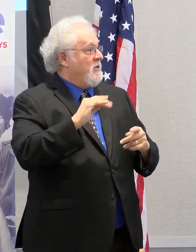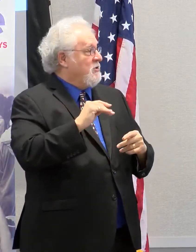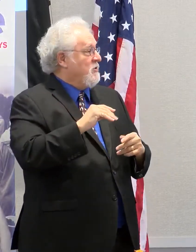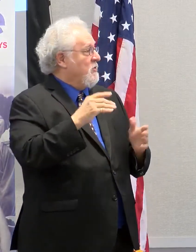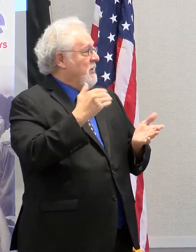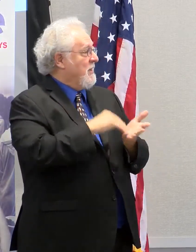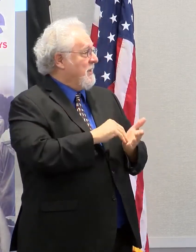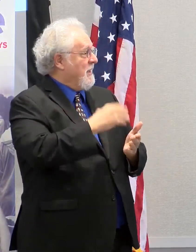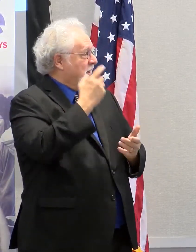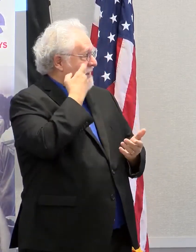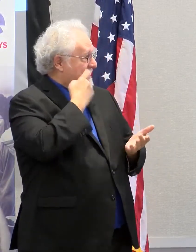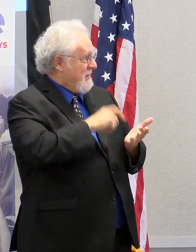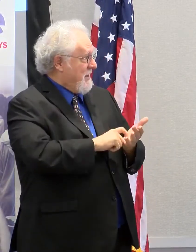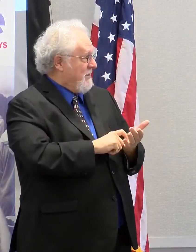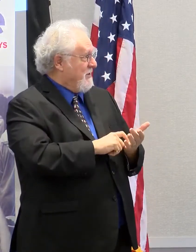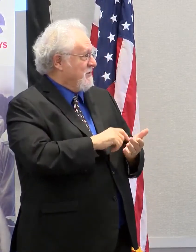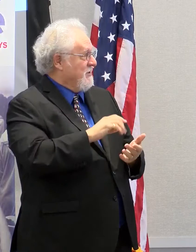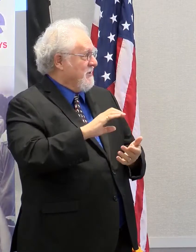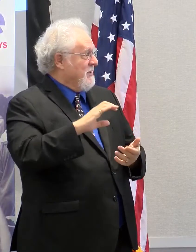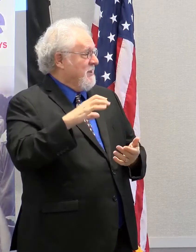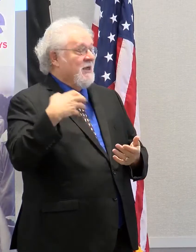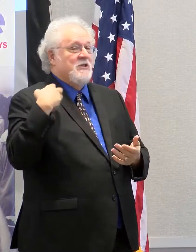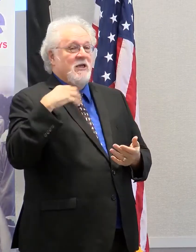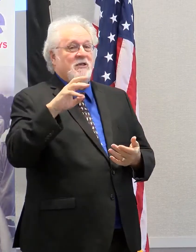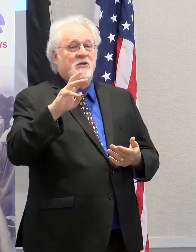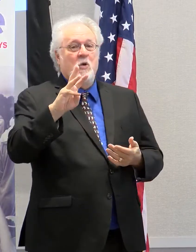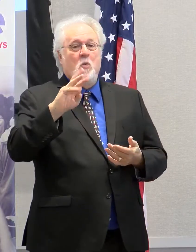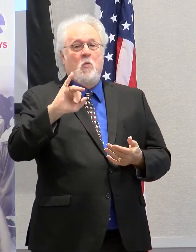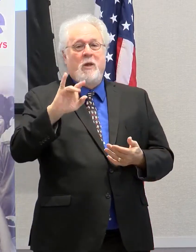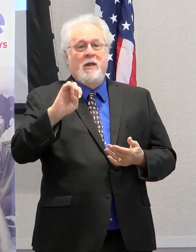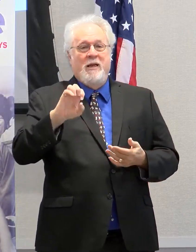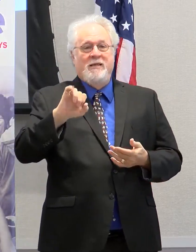again, Chancellor Willie Smith.